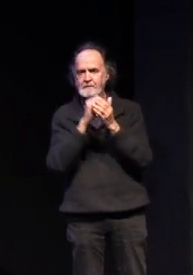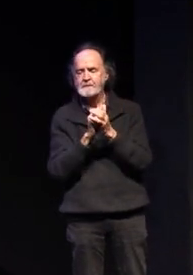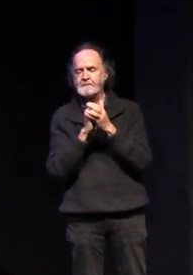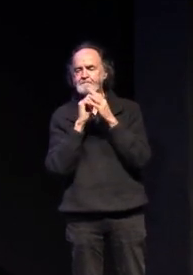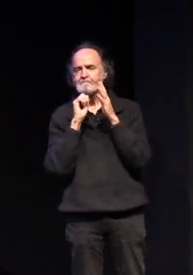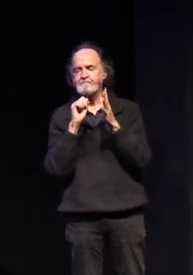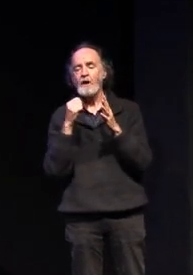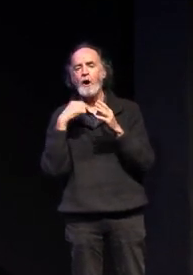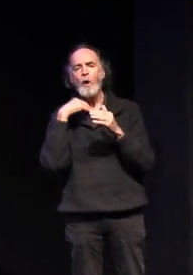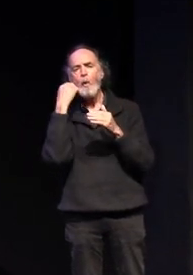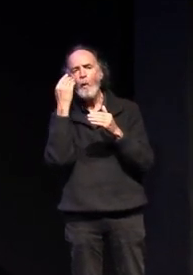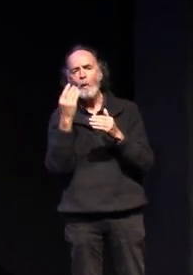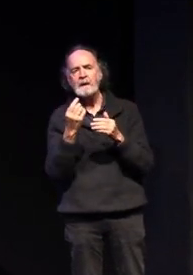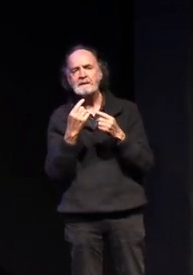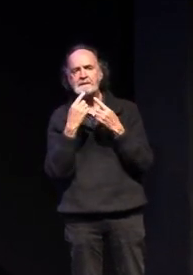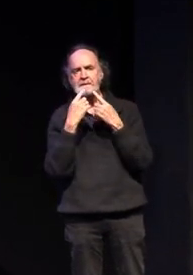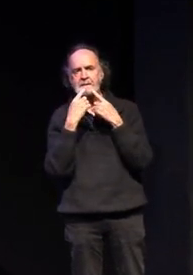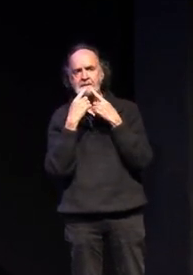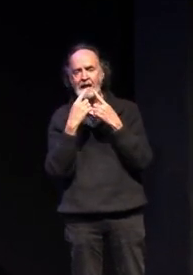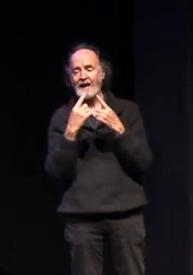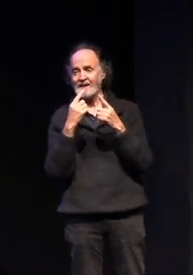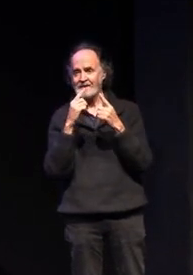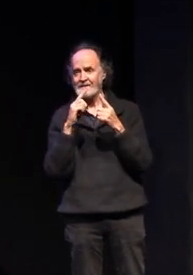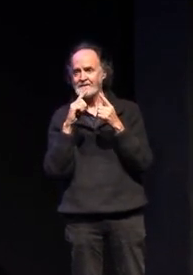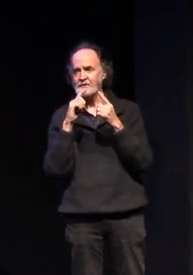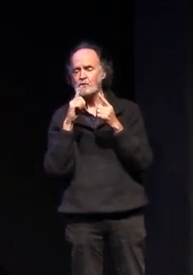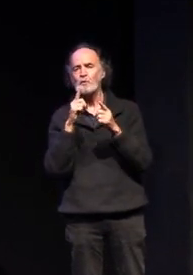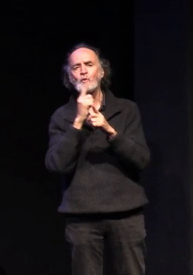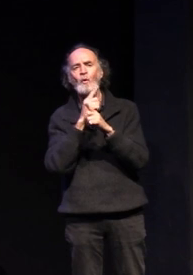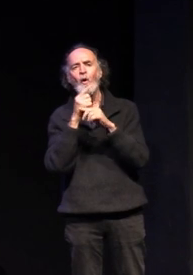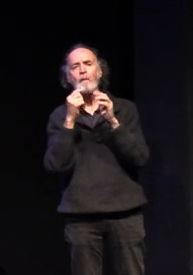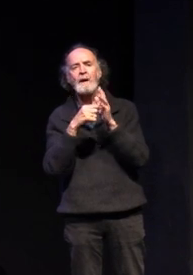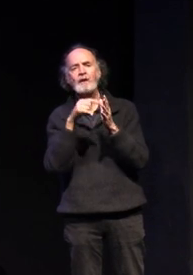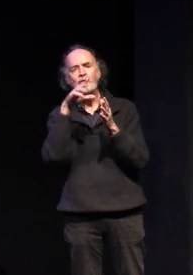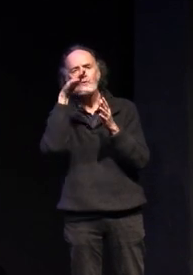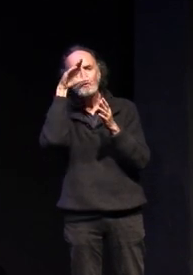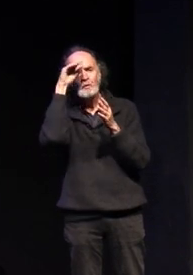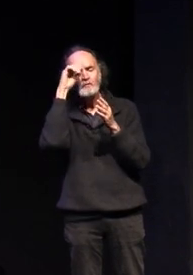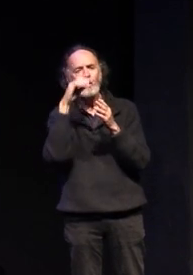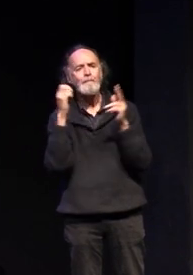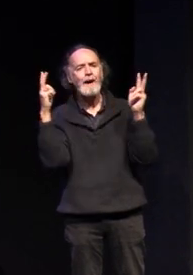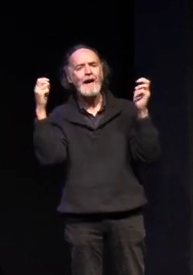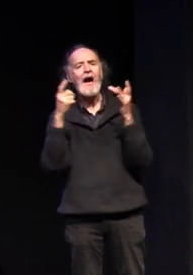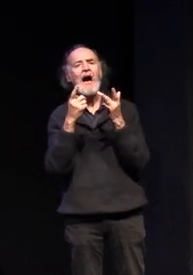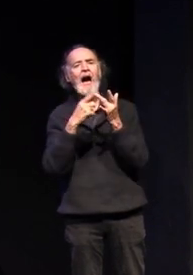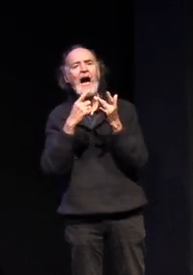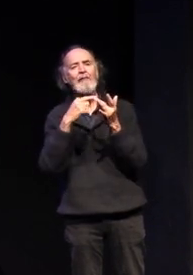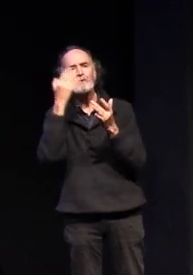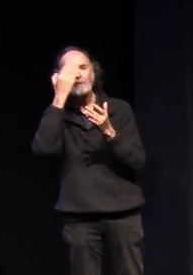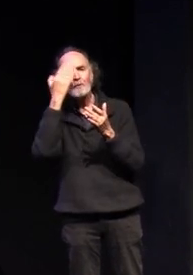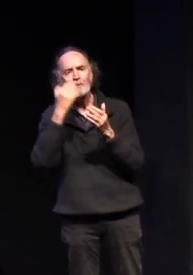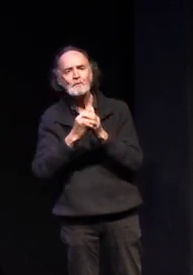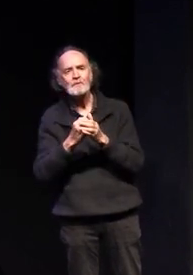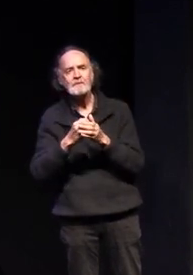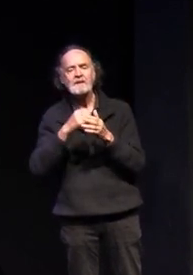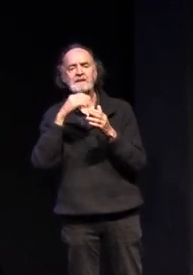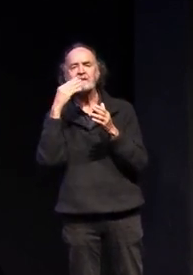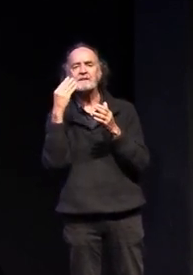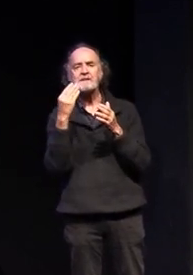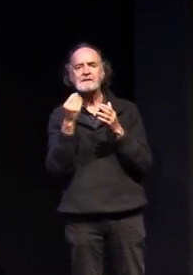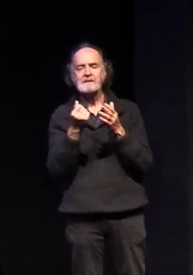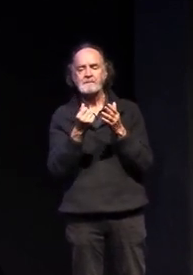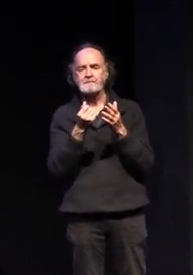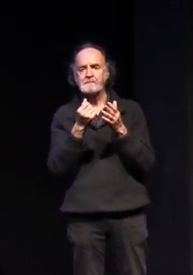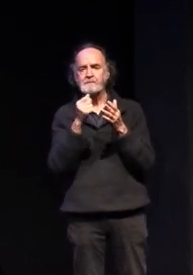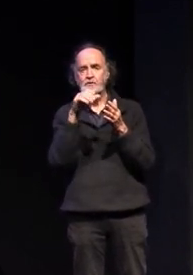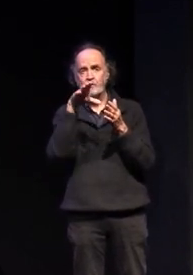opportunity to to mention students who are coming here from other schools because people outside our our immediate college